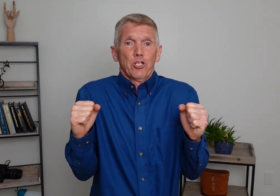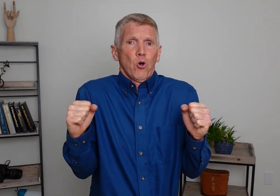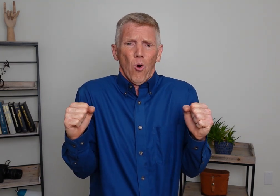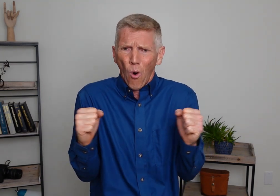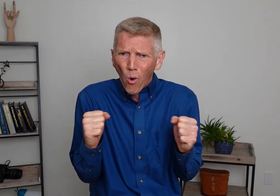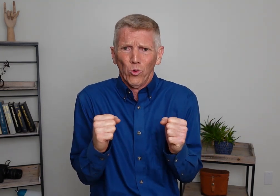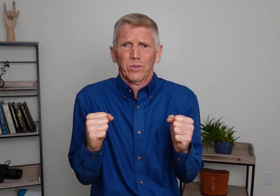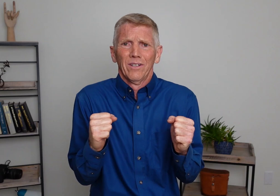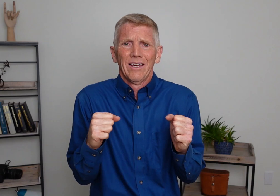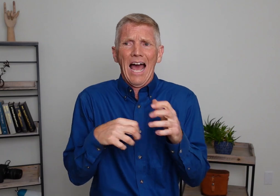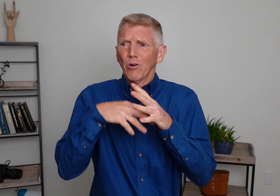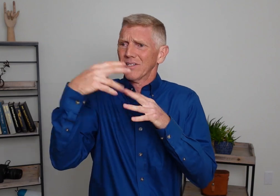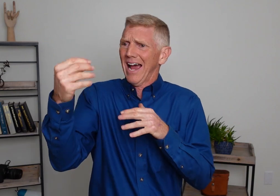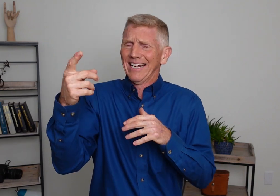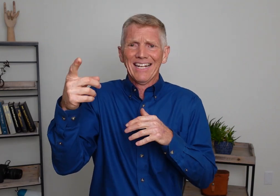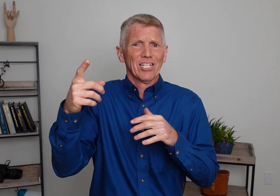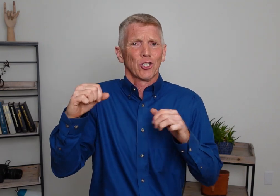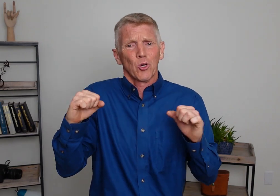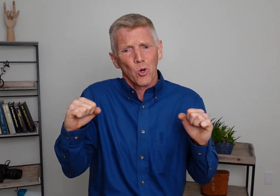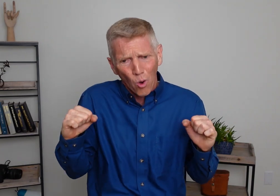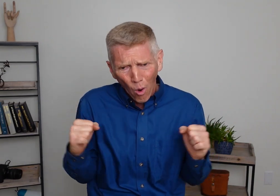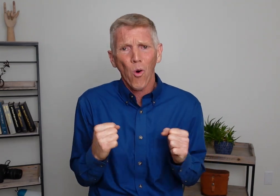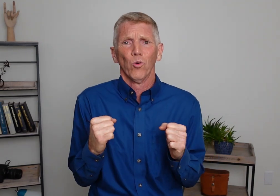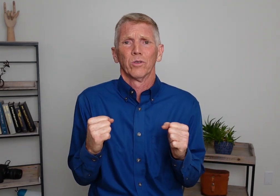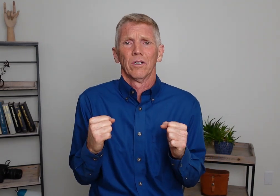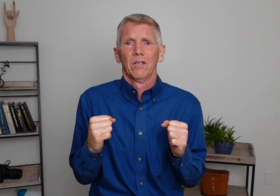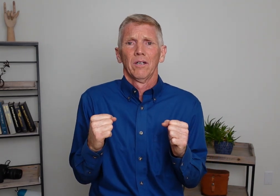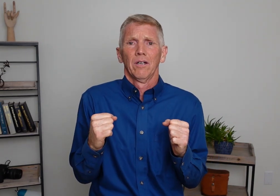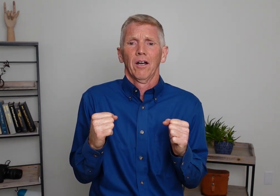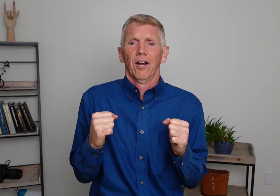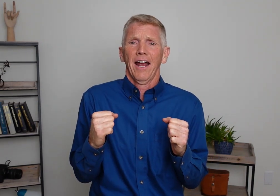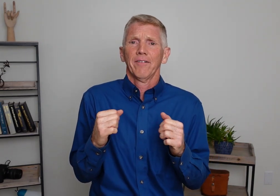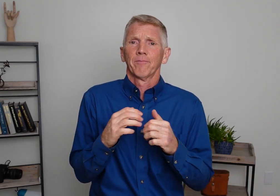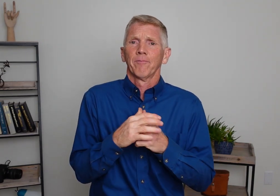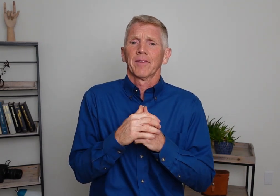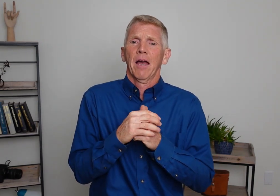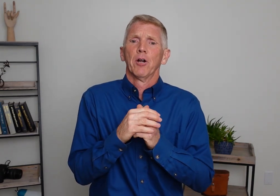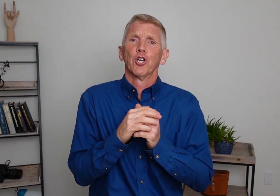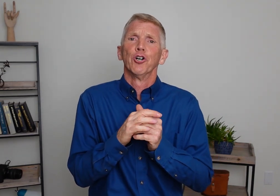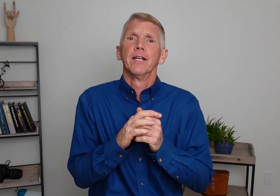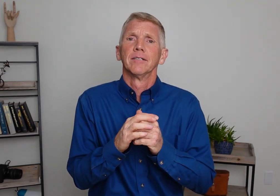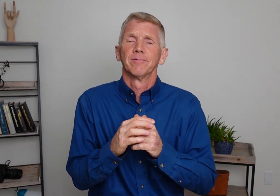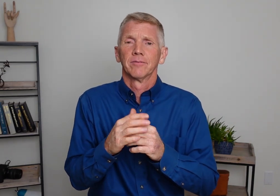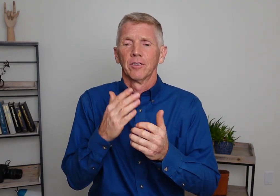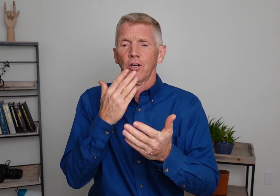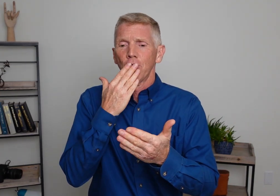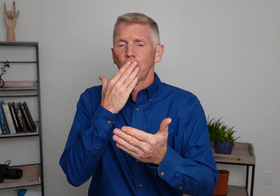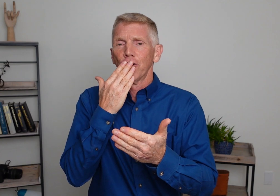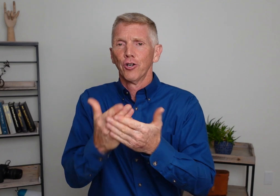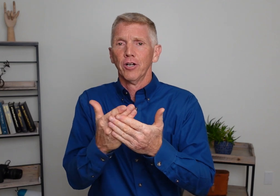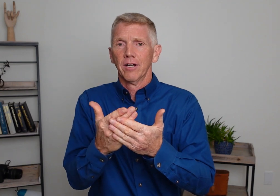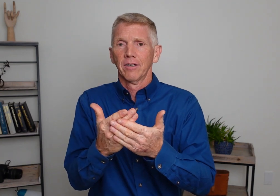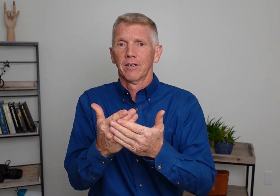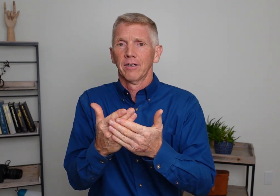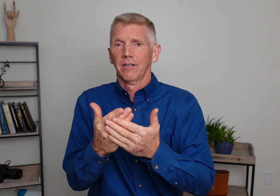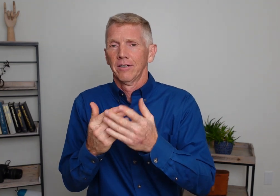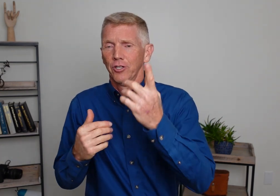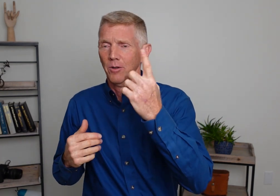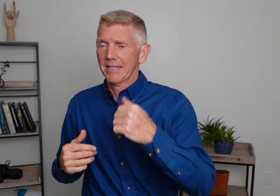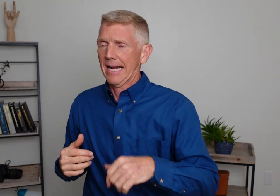It's cold outside. It is cold. All right. How about good? Good. Show your side